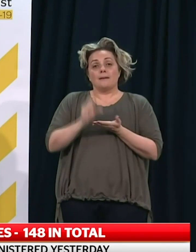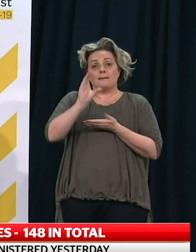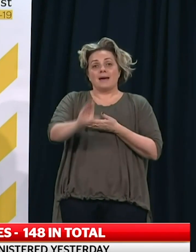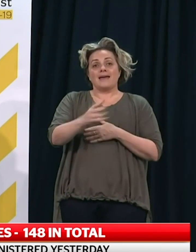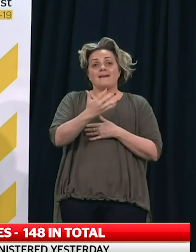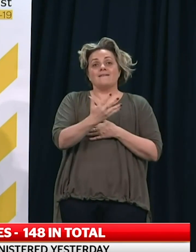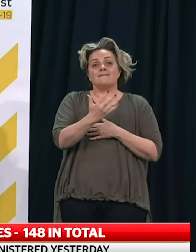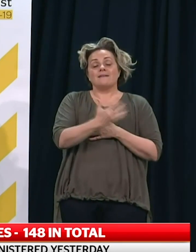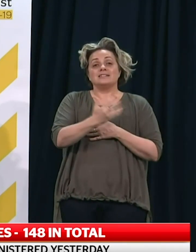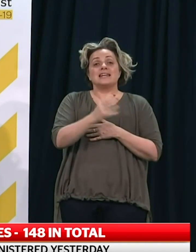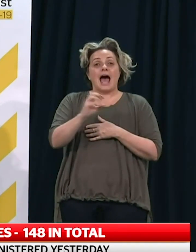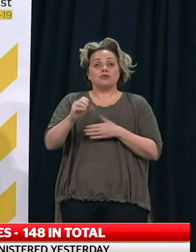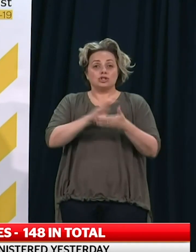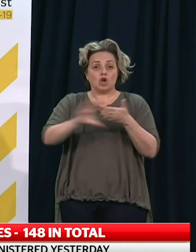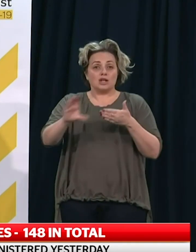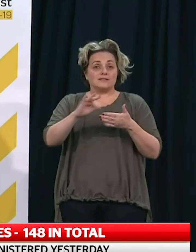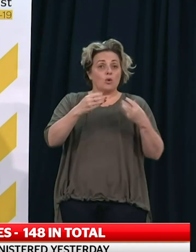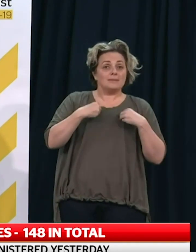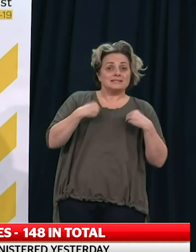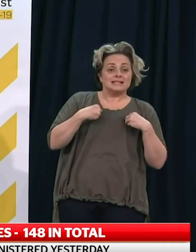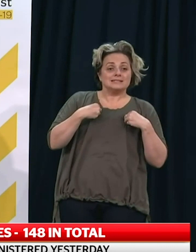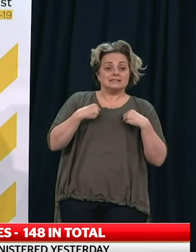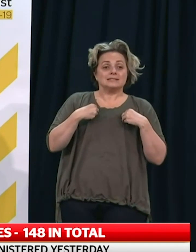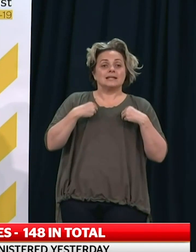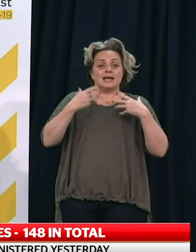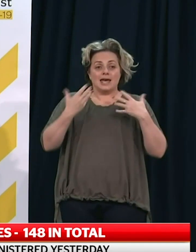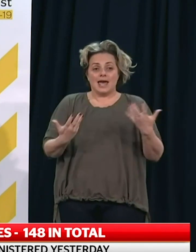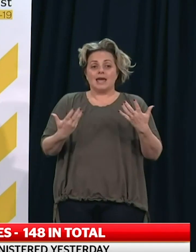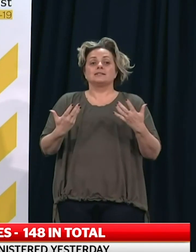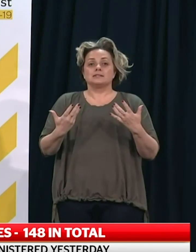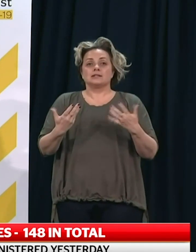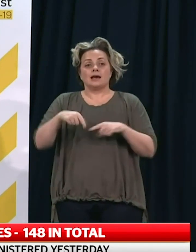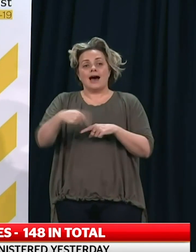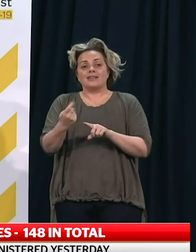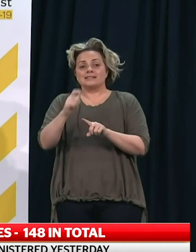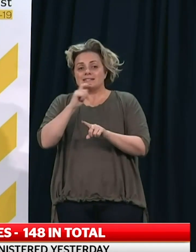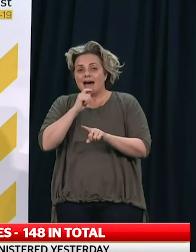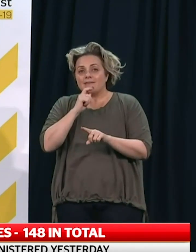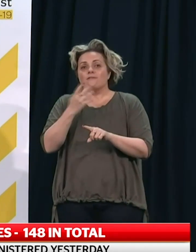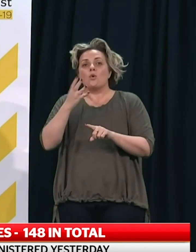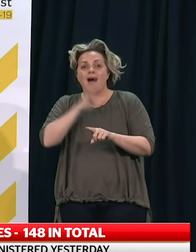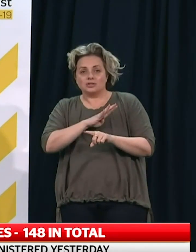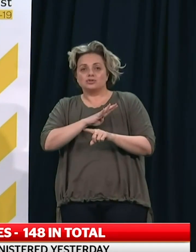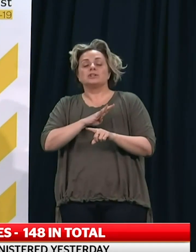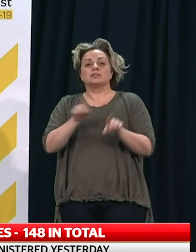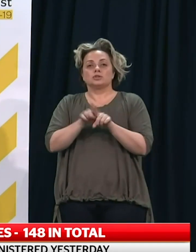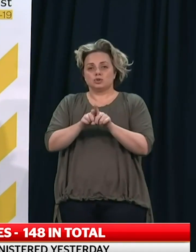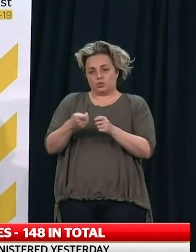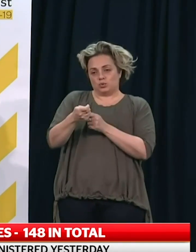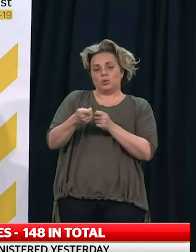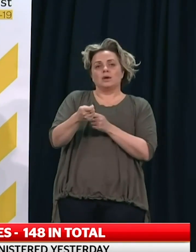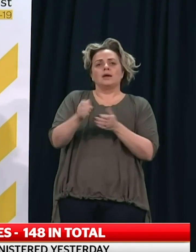per business and then $400 per full-time equivalent employee up to 50 full-time equivalent employees.